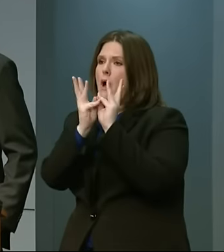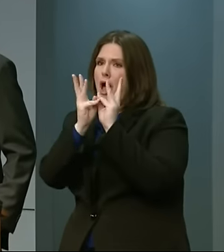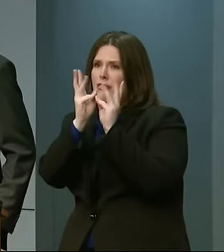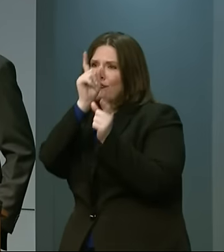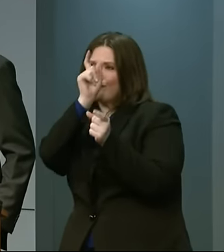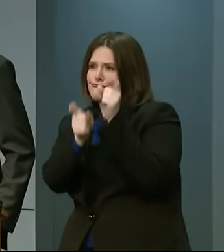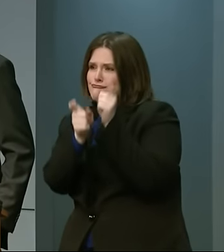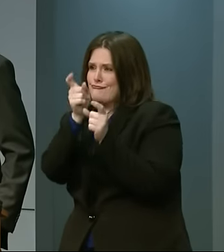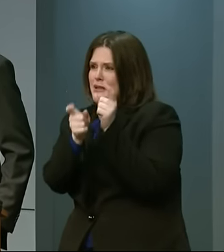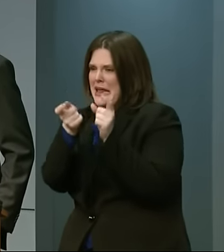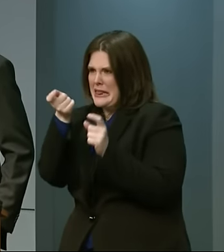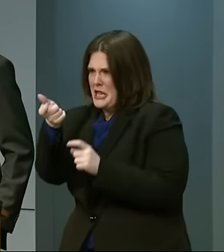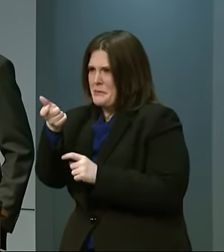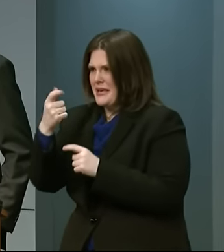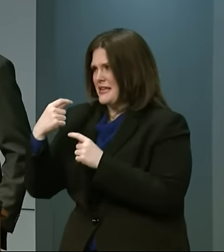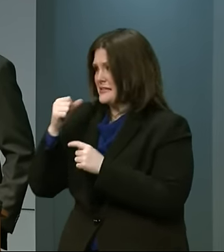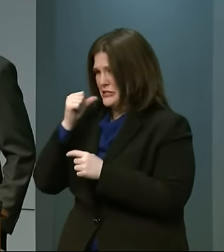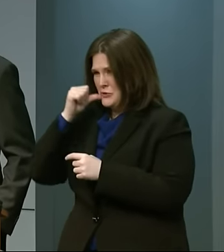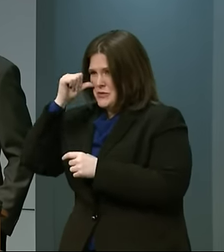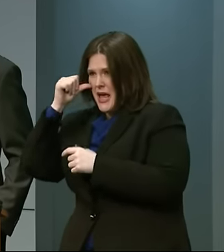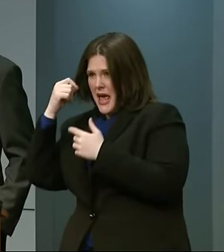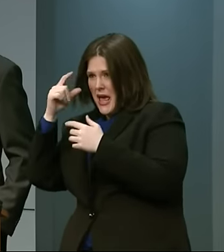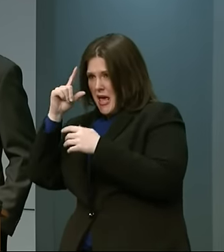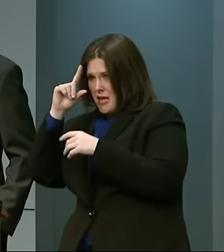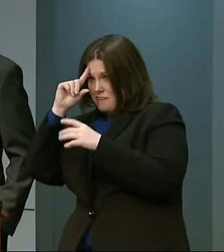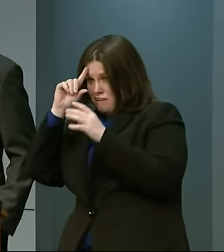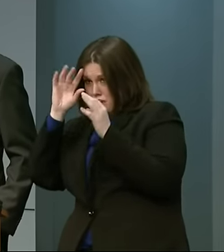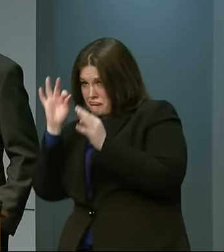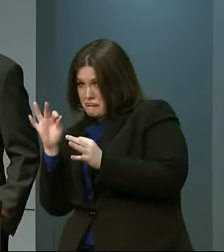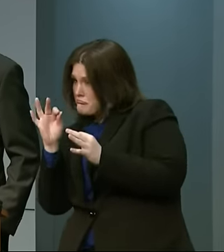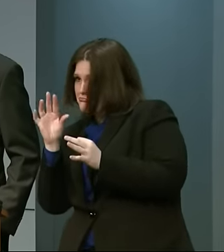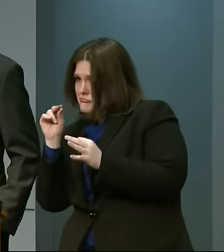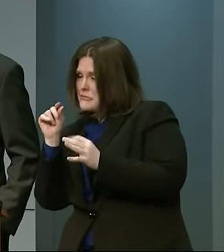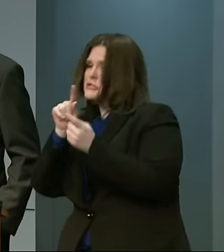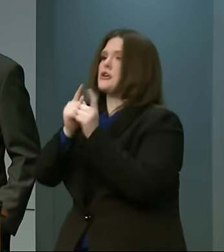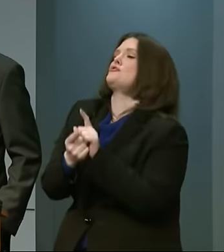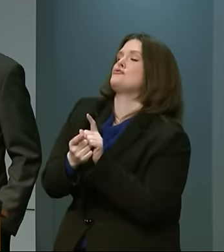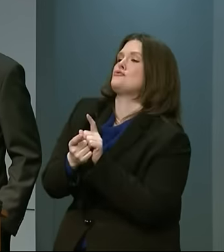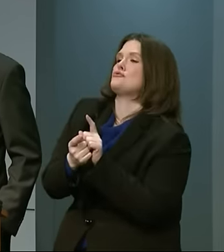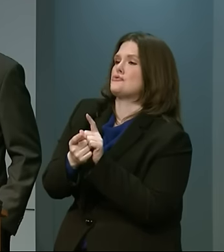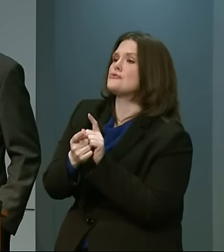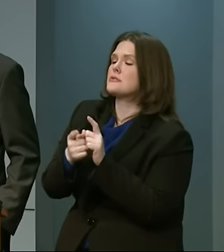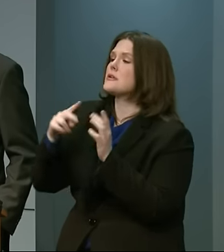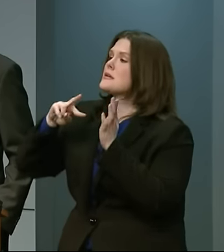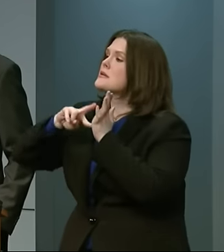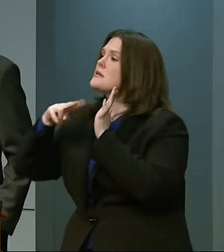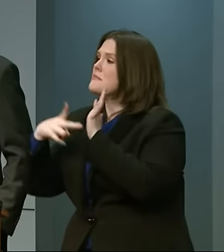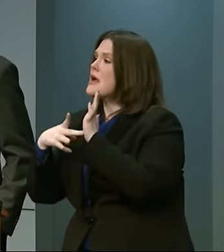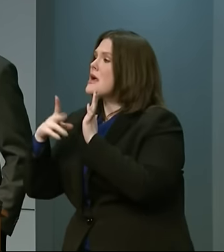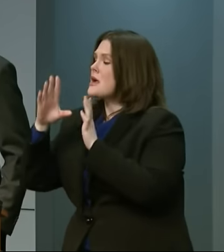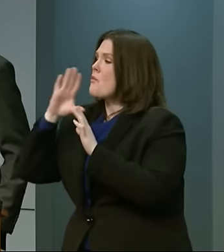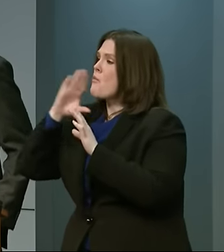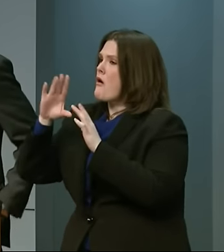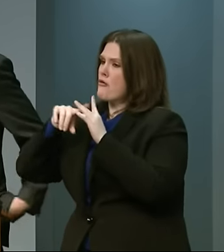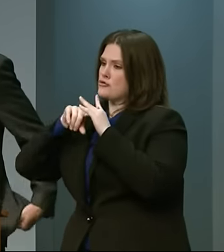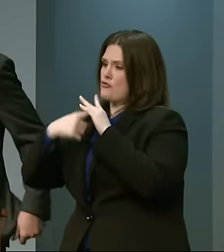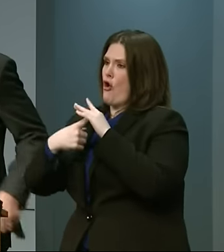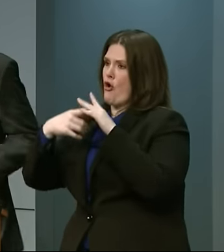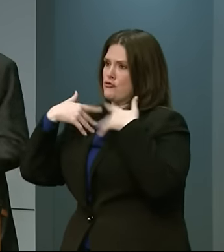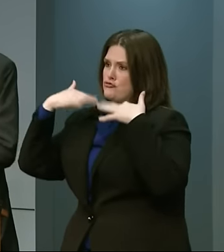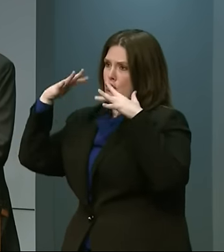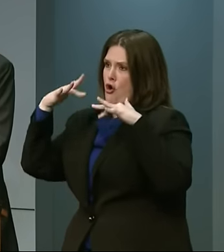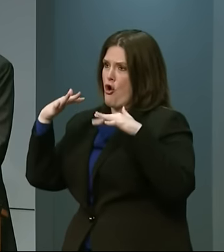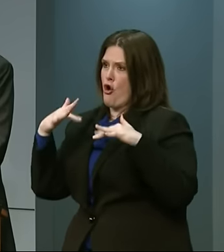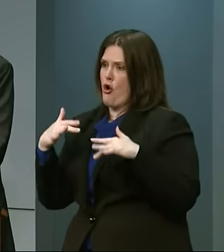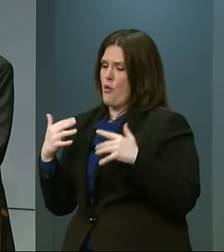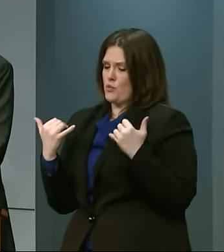changed a little bit since yesterday and the precipitation will probably start a little earlier